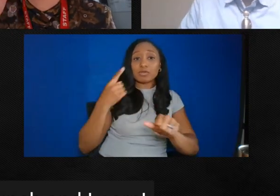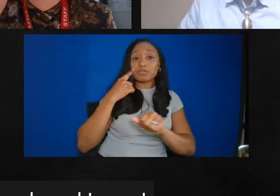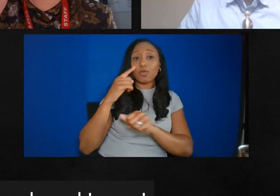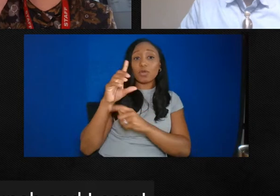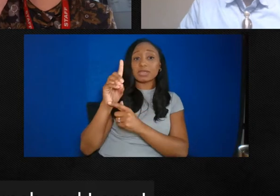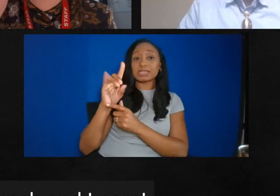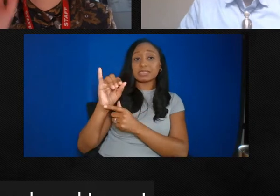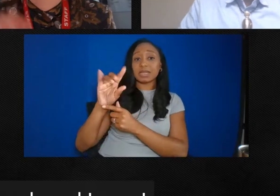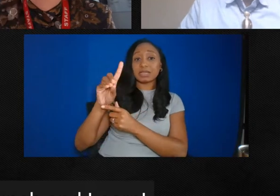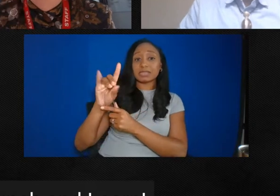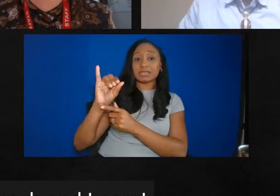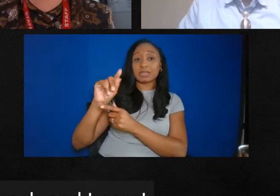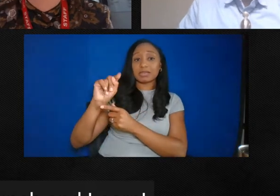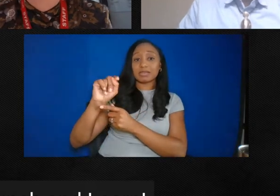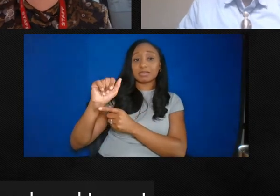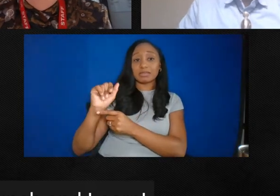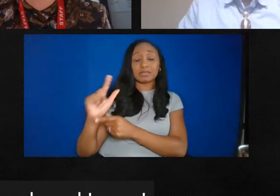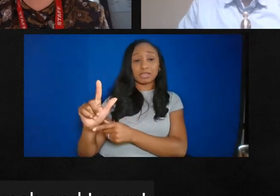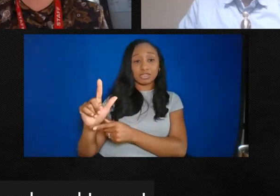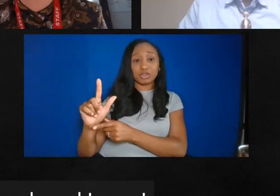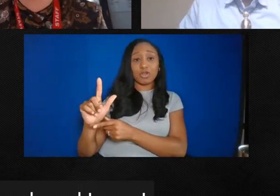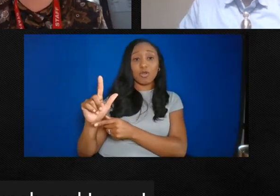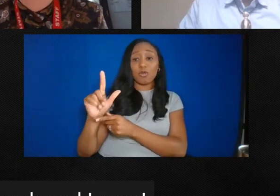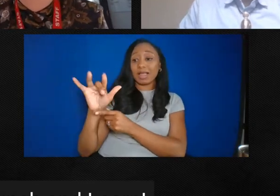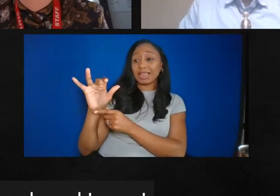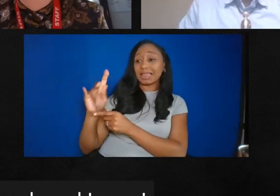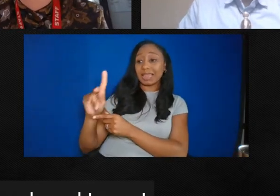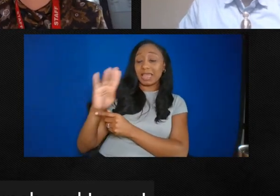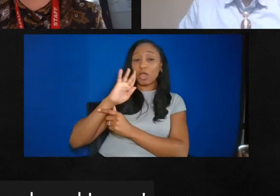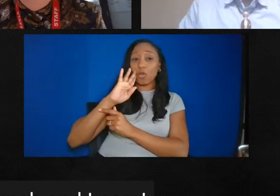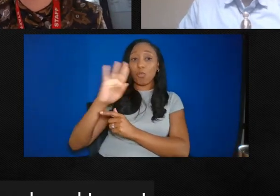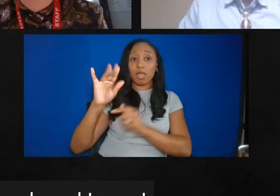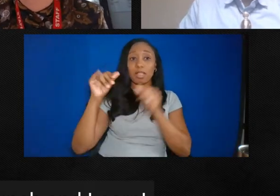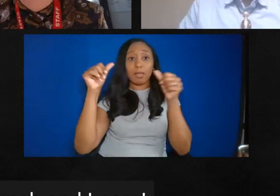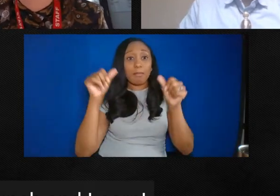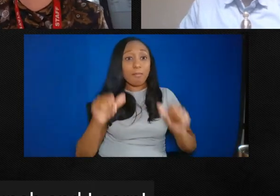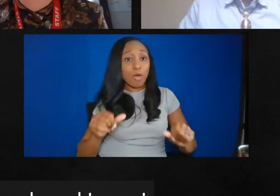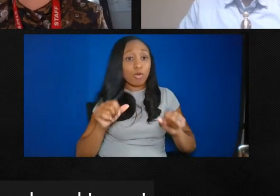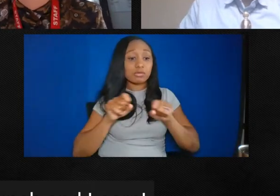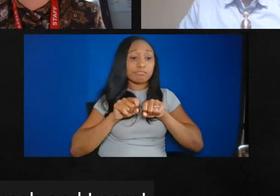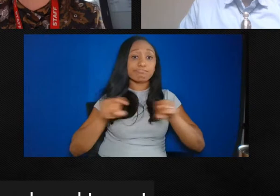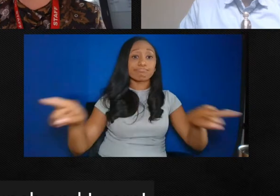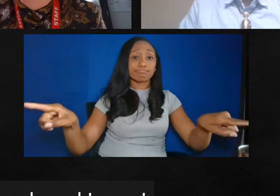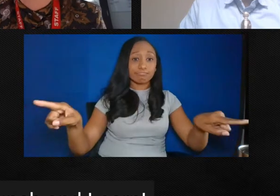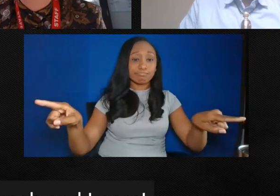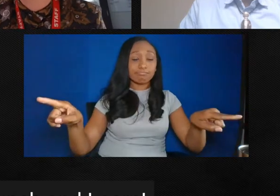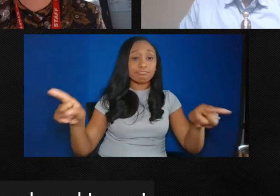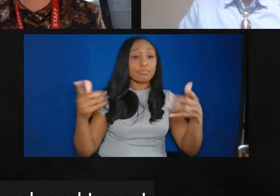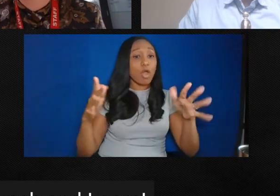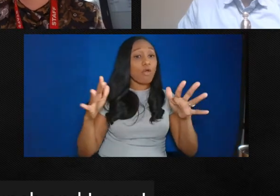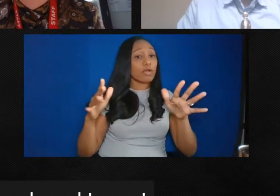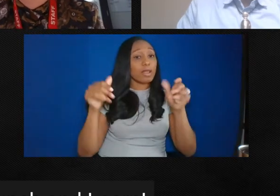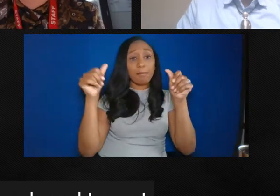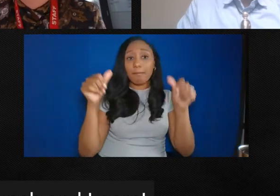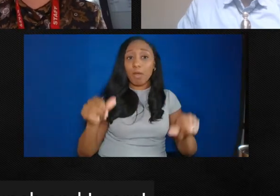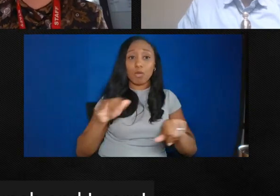Jody, again, who works in our digital initiatives, are sending that along to me so I could pass it along to our viewers today. I've posted that on both outlets. We have time for a